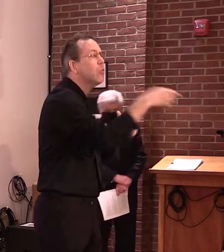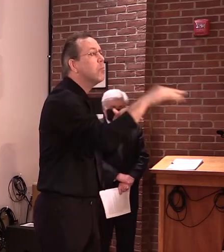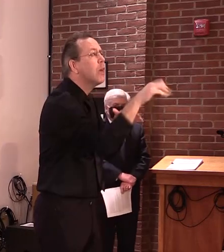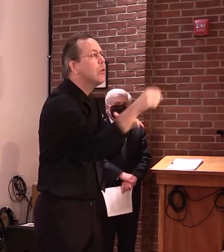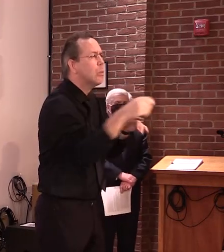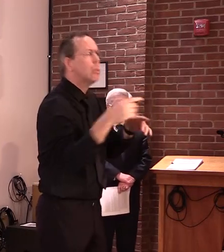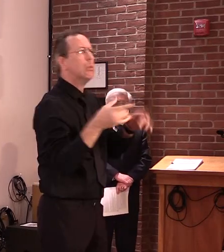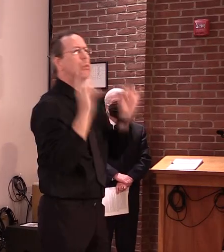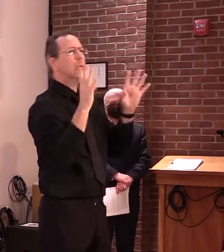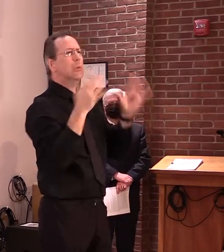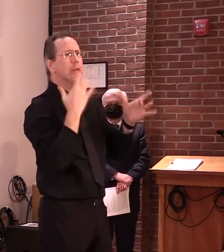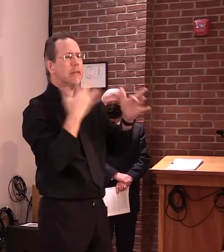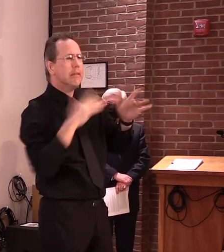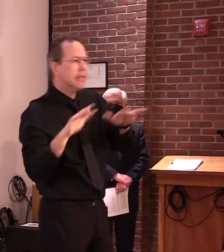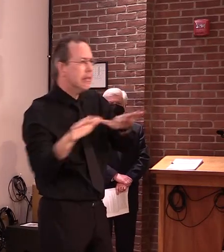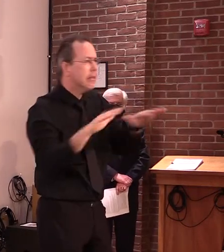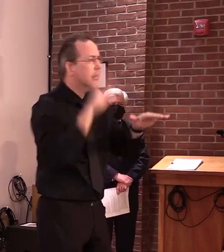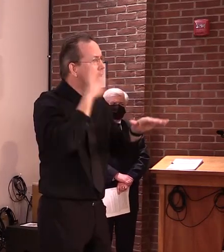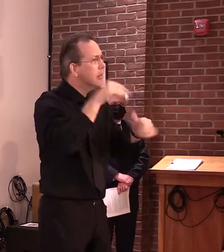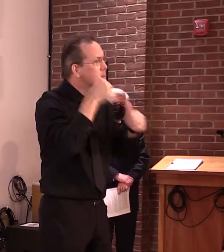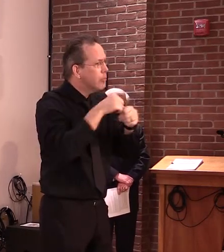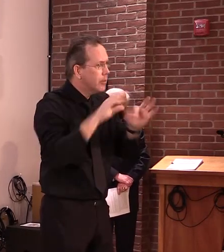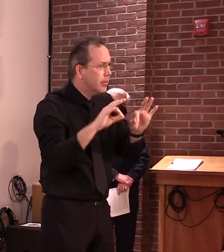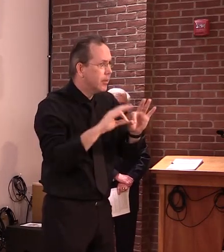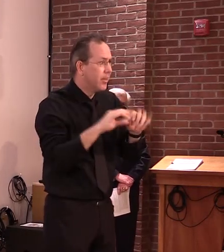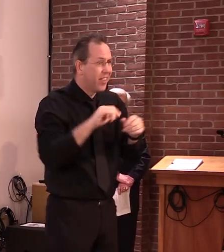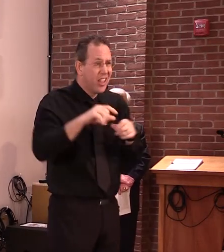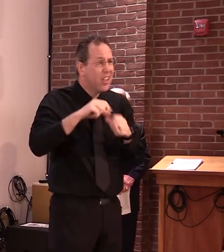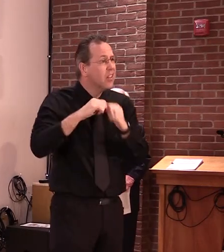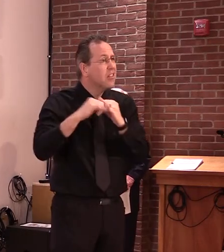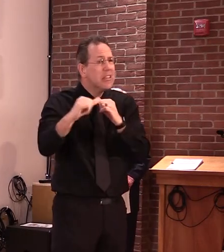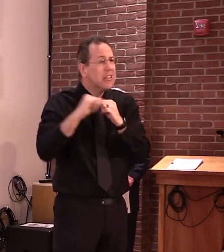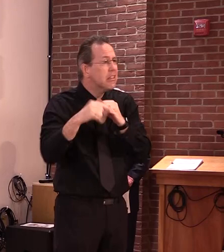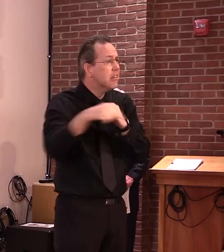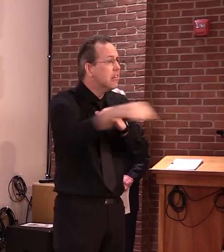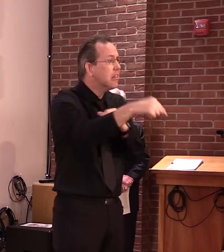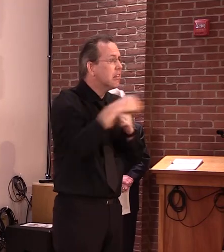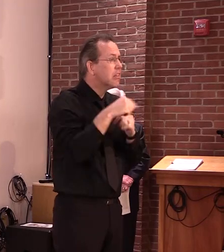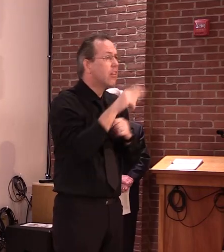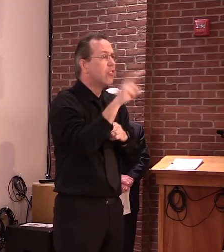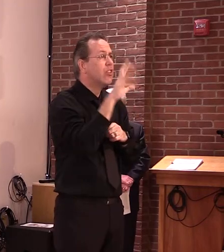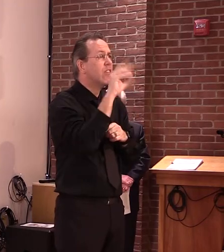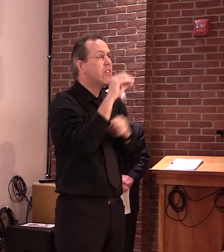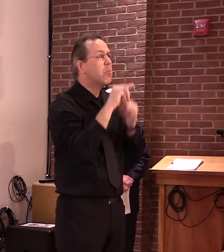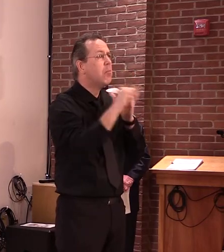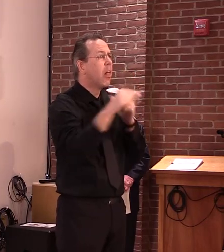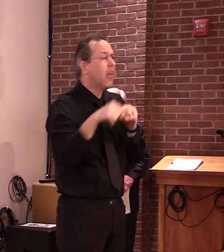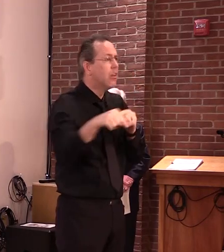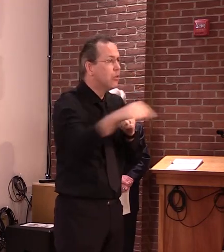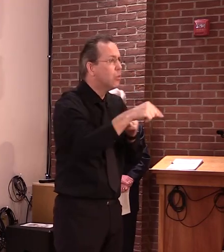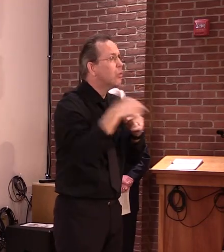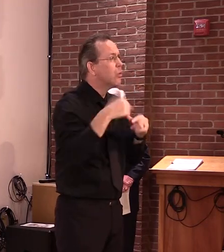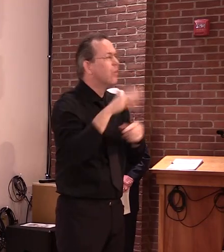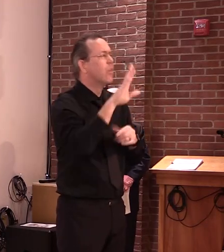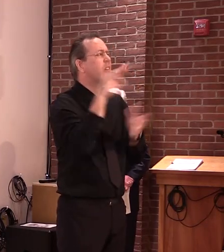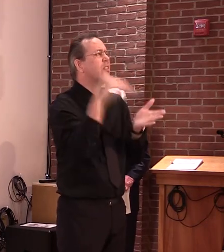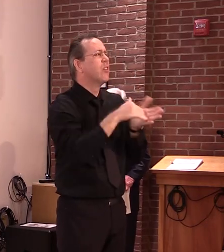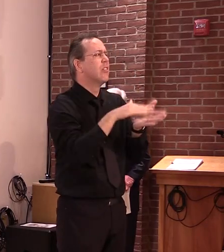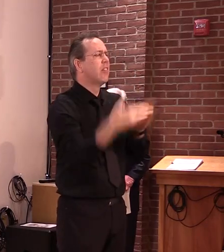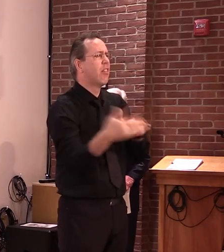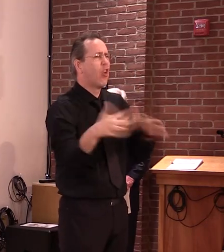there's been about 45,000 deaths within a radius of 350 miles of us here in Vermont.